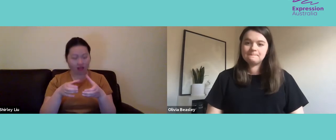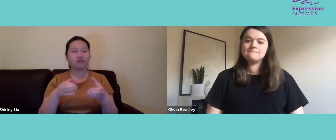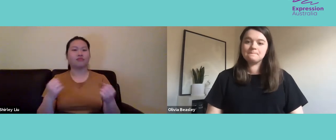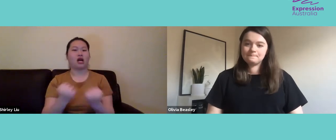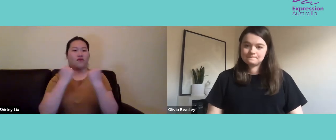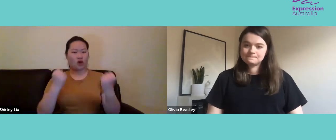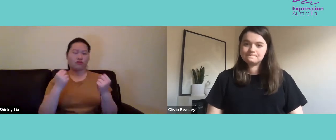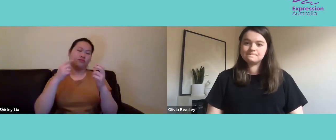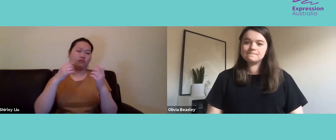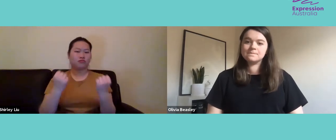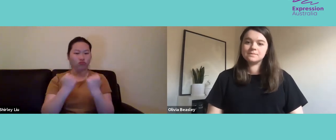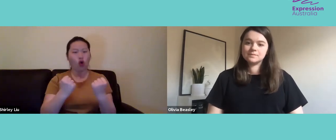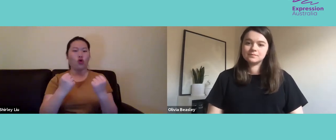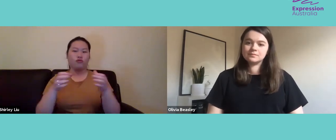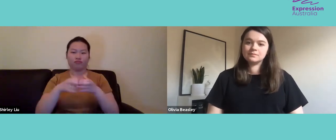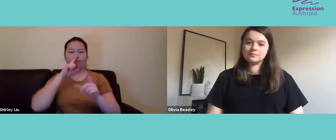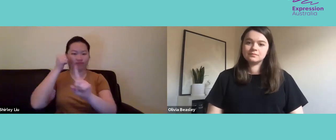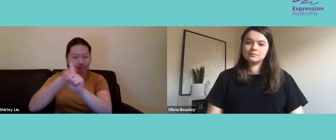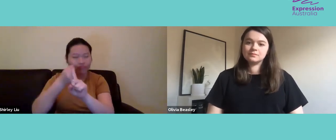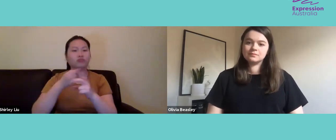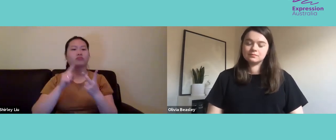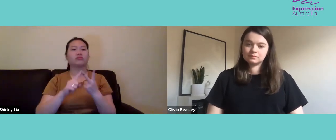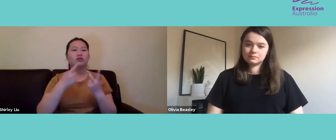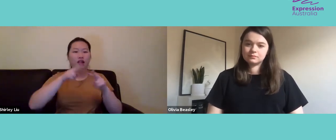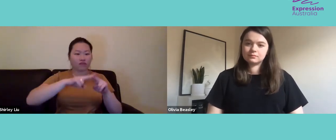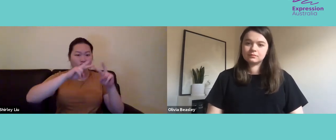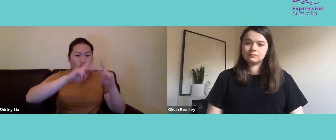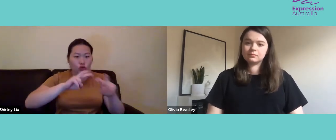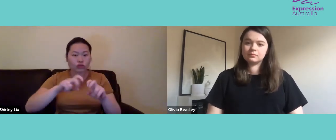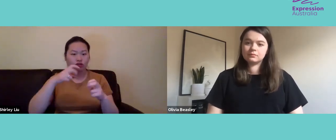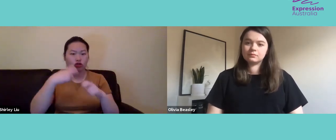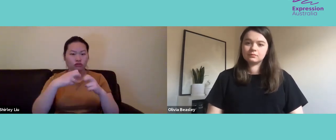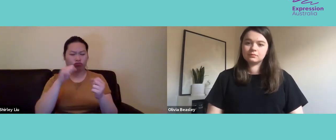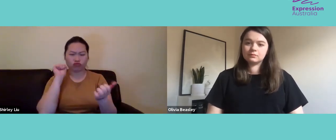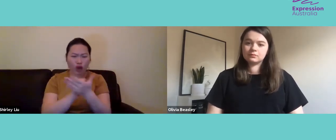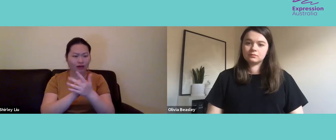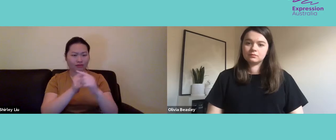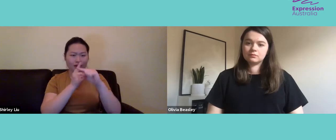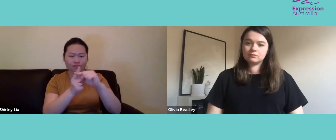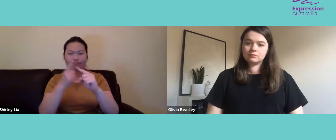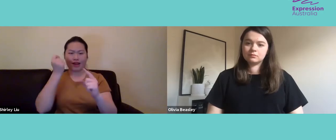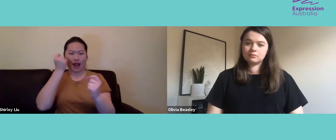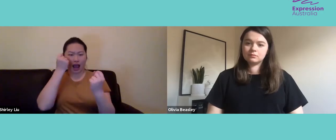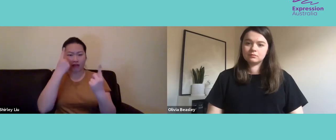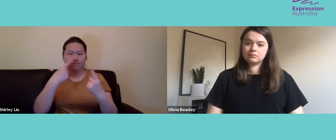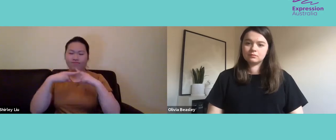one is you need to have a collective. You need to have well-researched targets